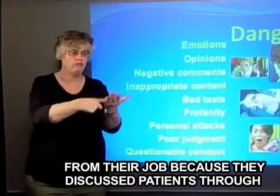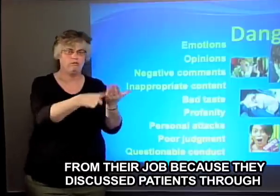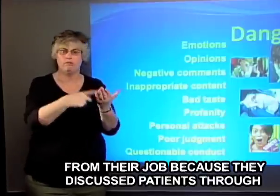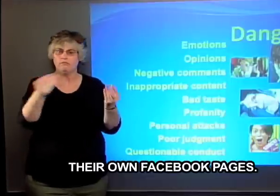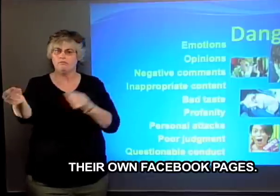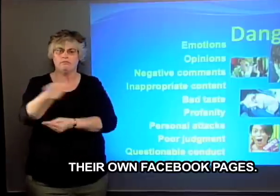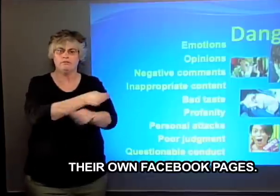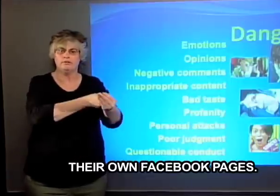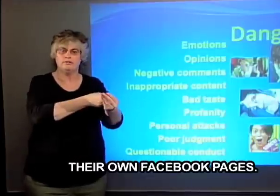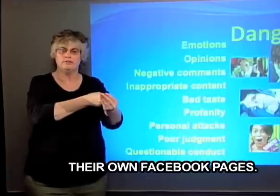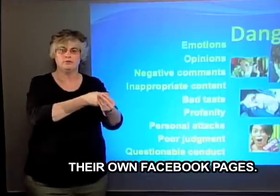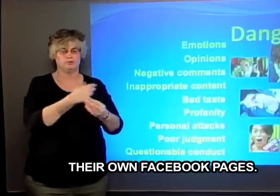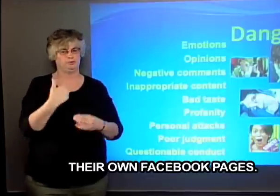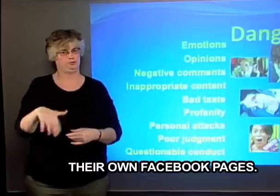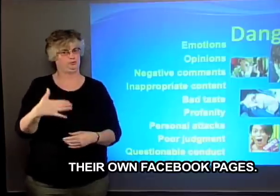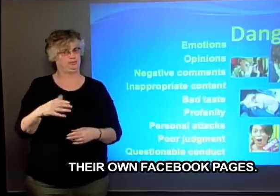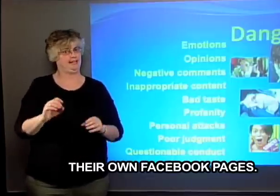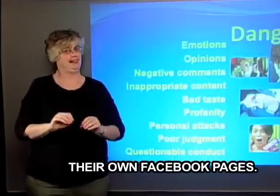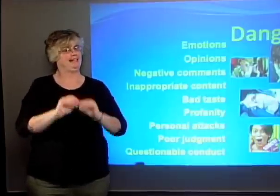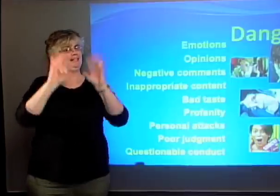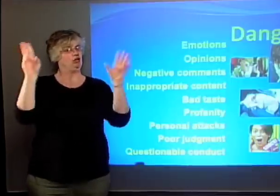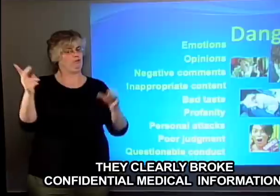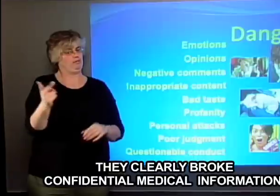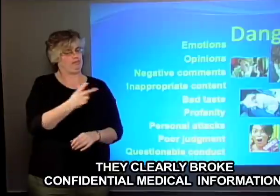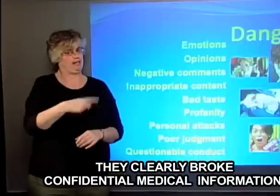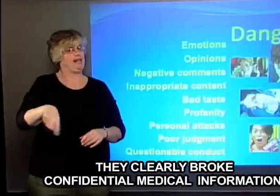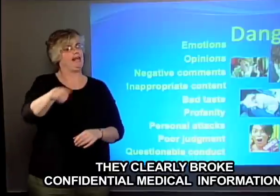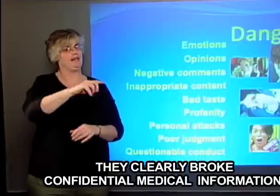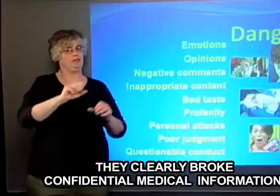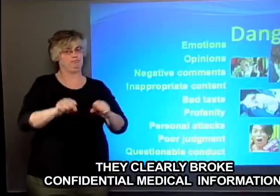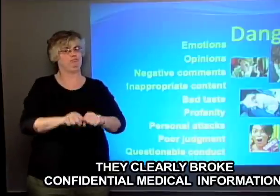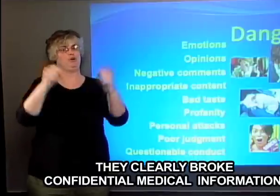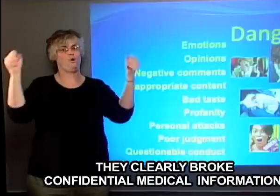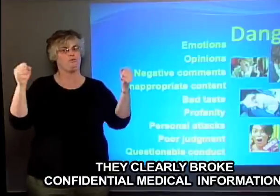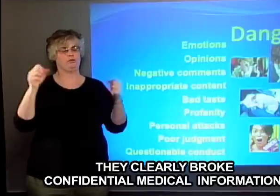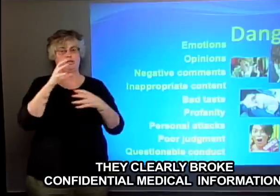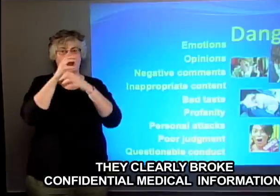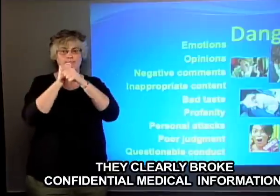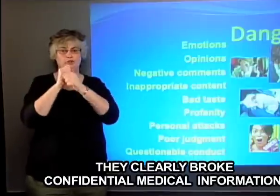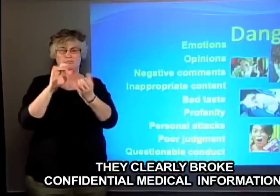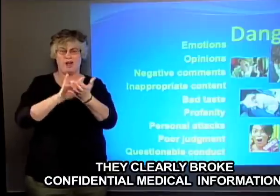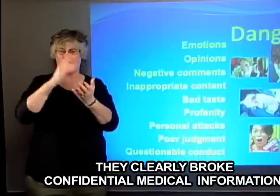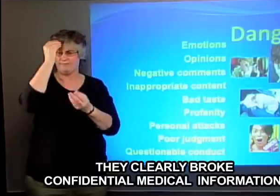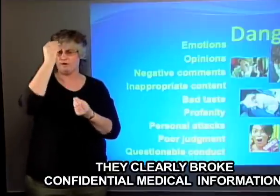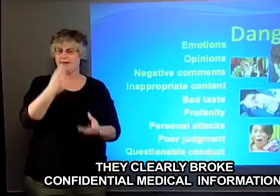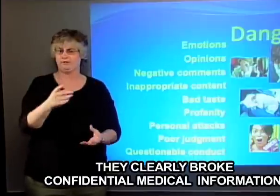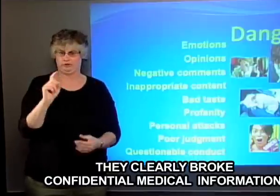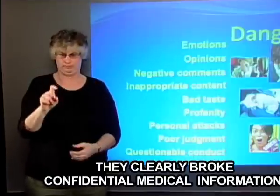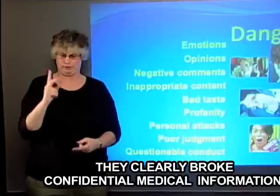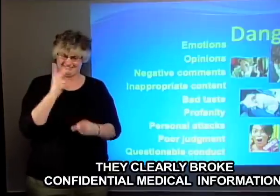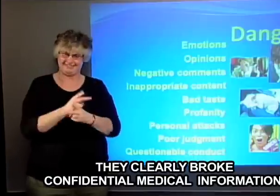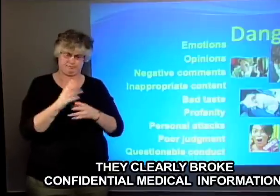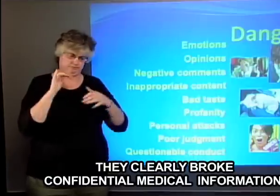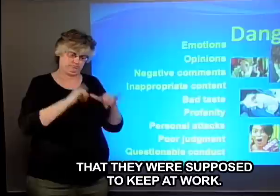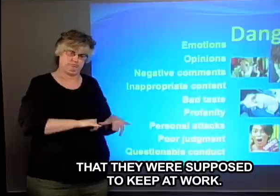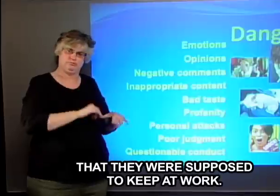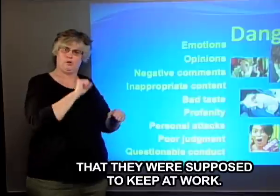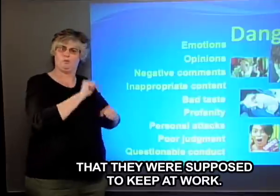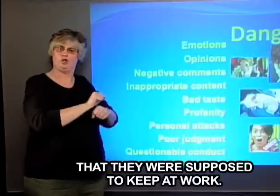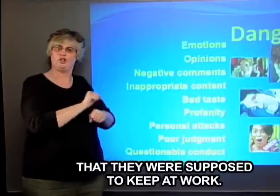own Facebook pages. They clearly broke confidential medical information that they were supposed